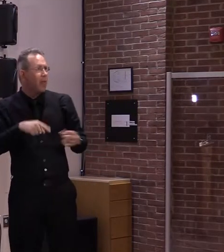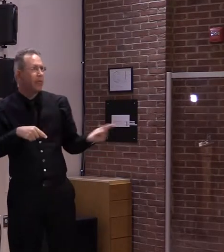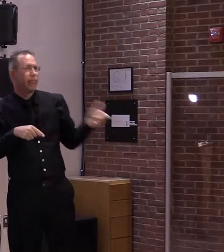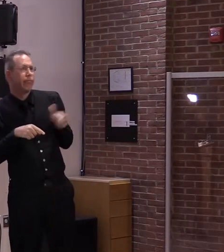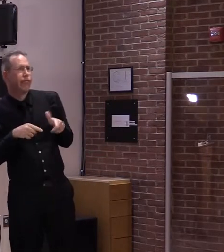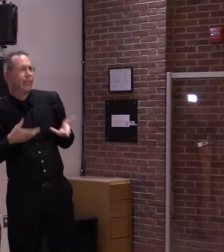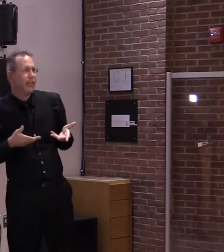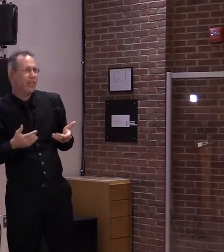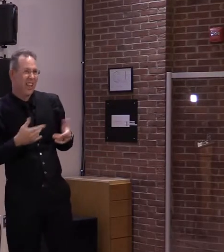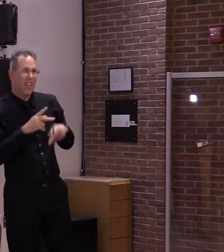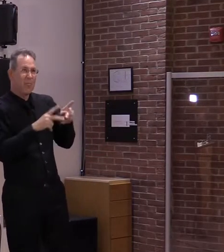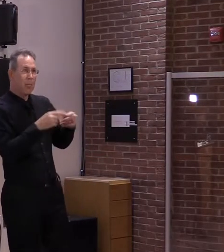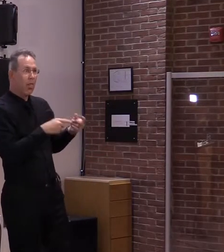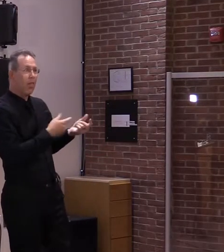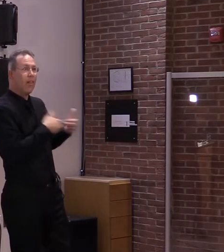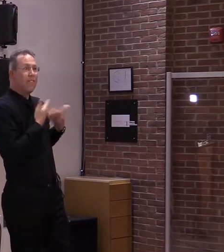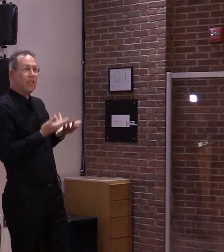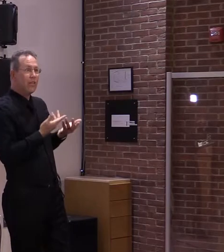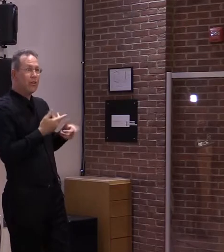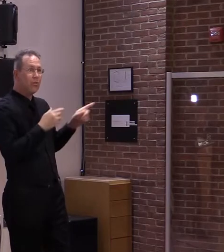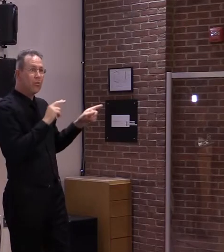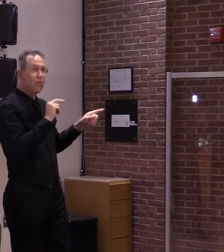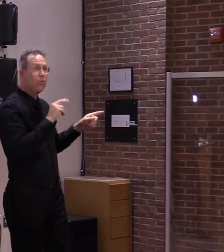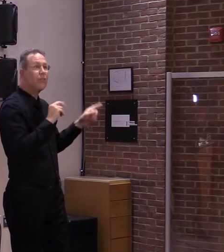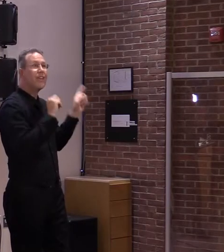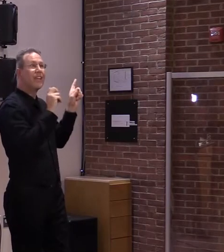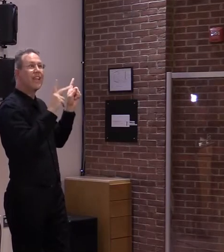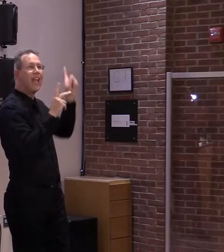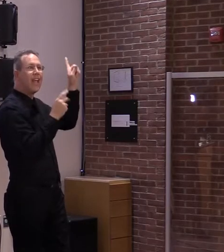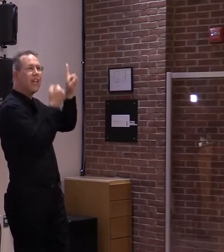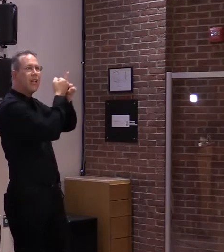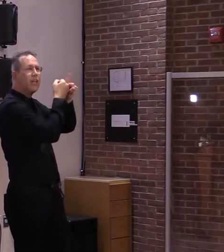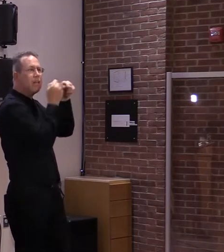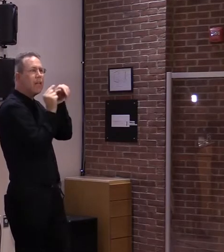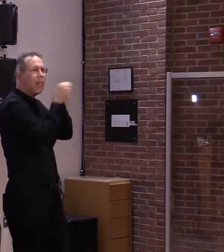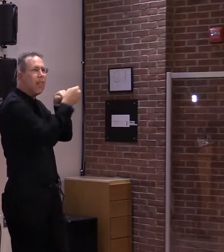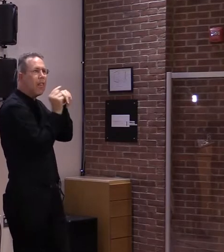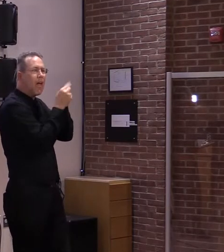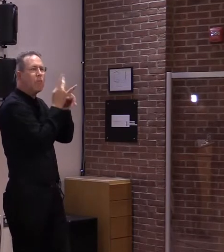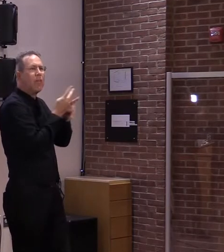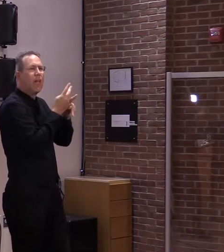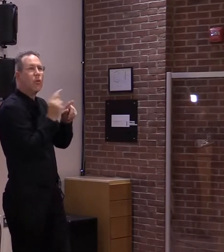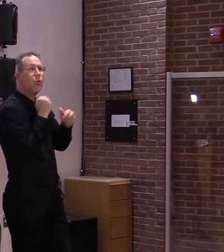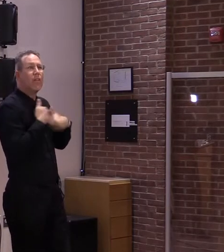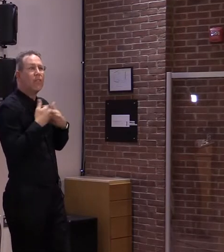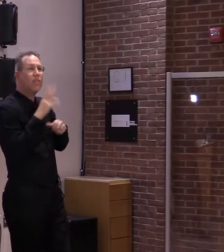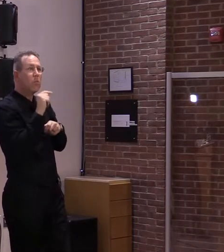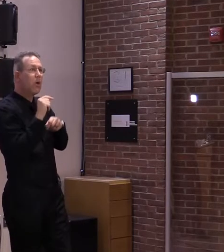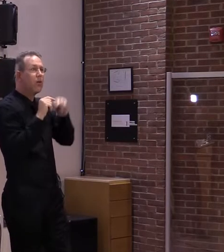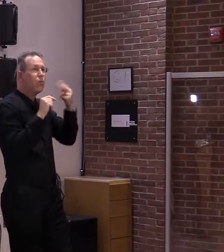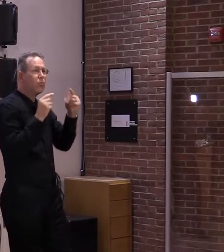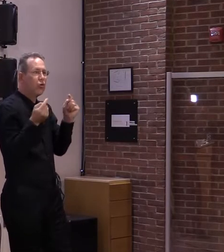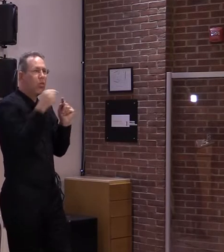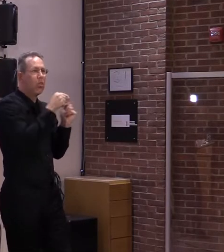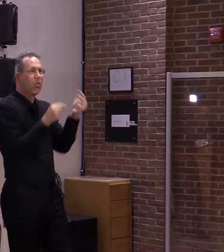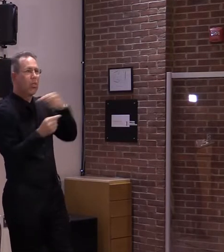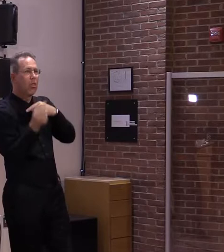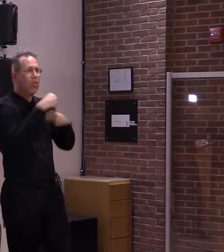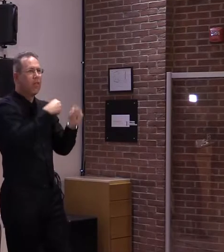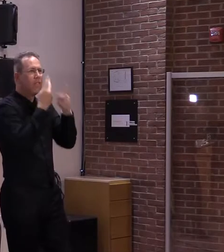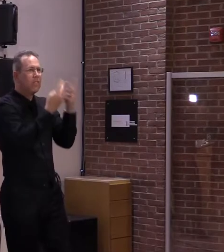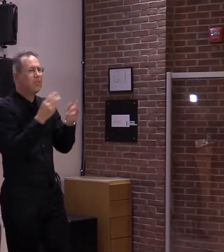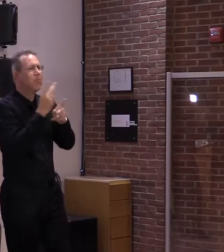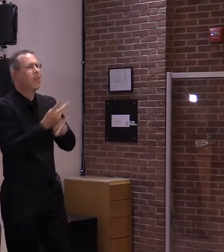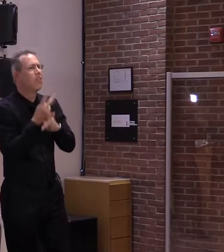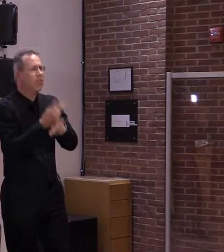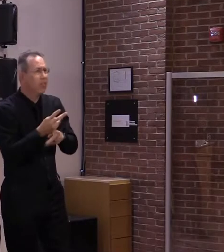themselves, for them to get tested if they visit these neighboring counties, and then ultimately and most importantly to get vaccinated so that we no